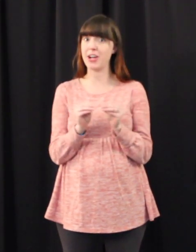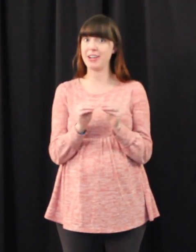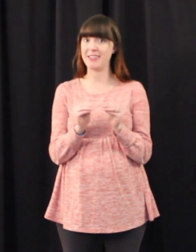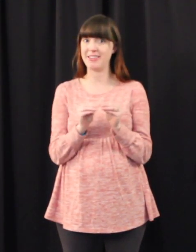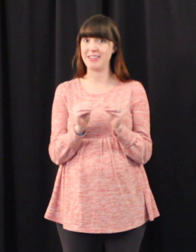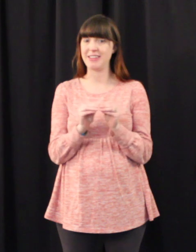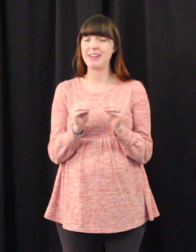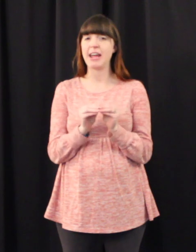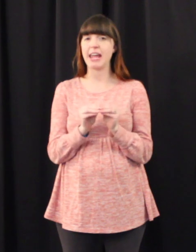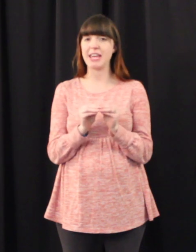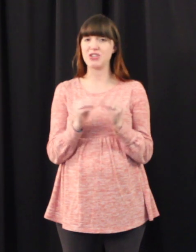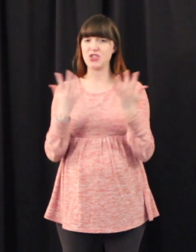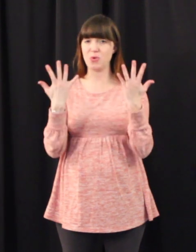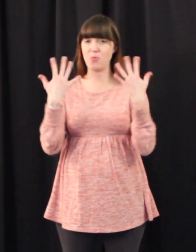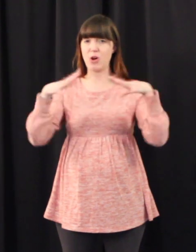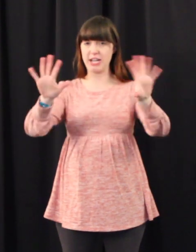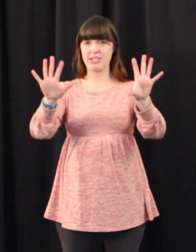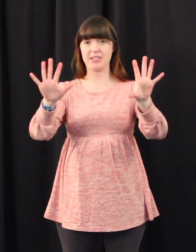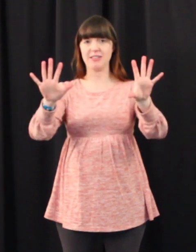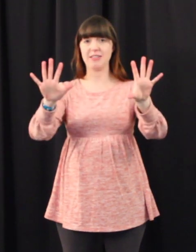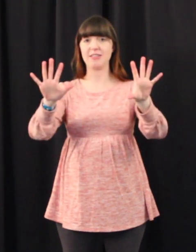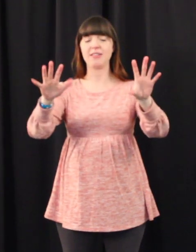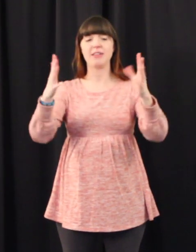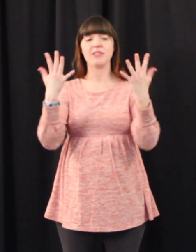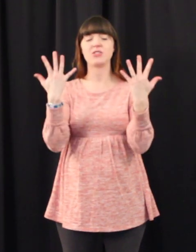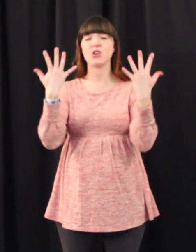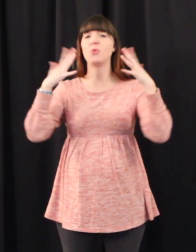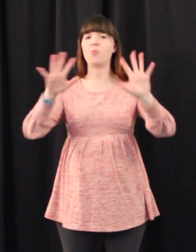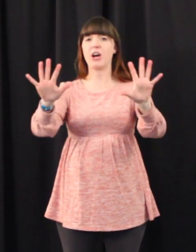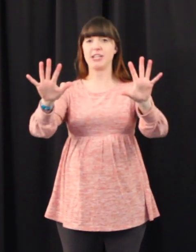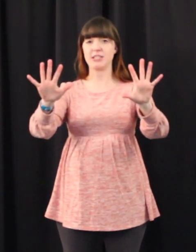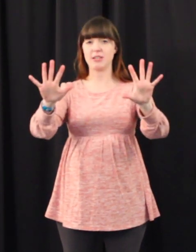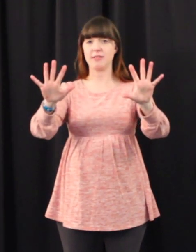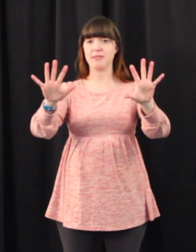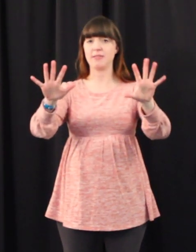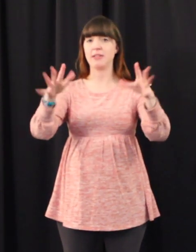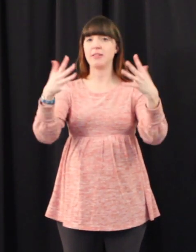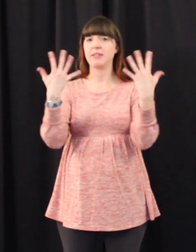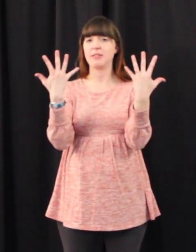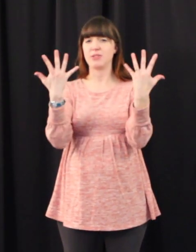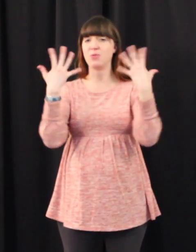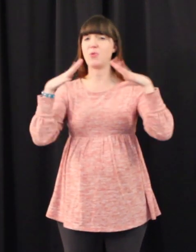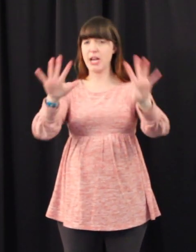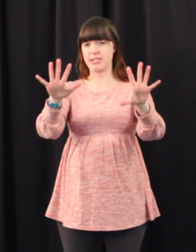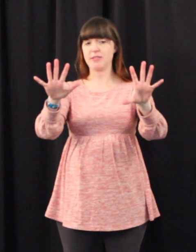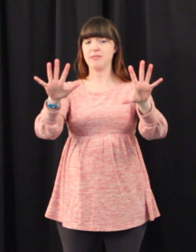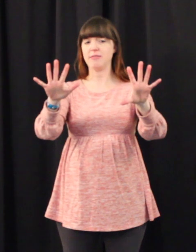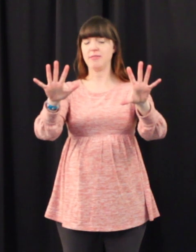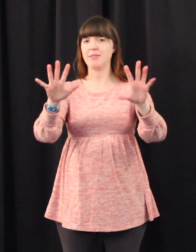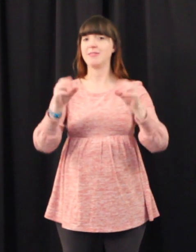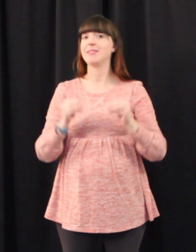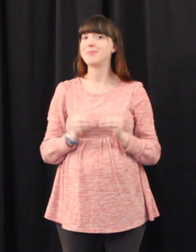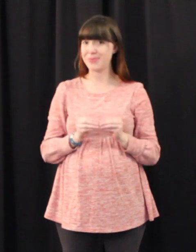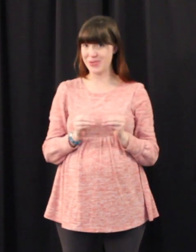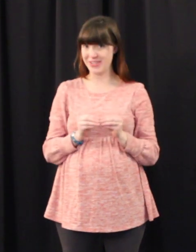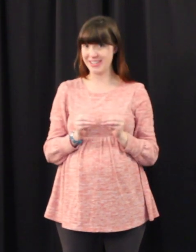and don't want don't want don't want more